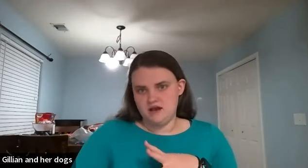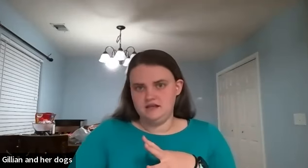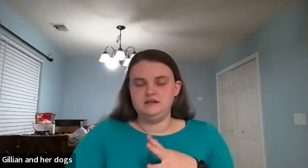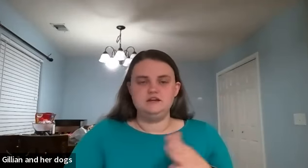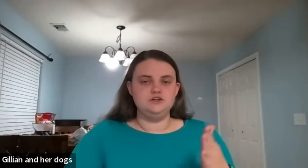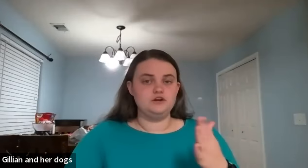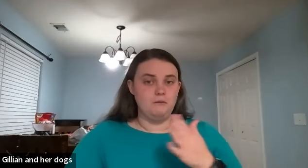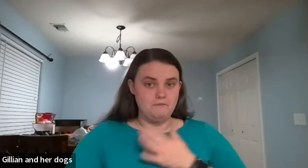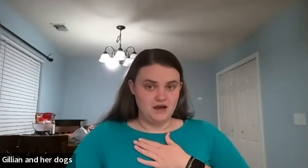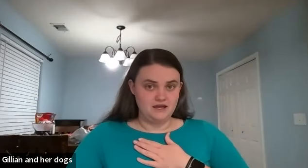mine you're going to go my